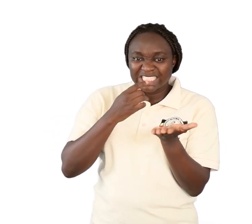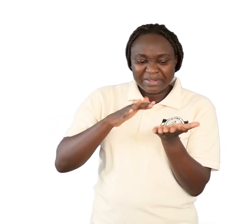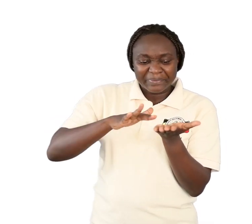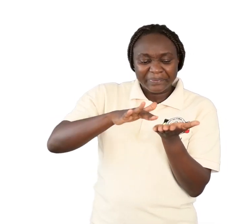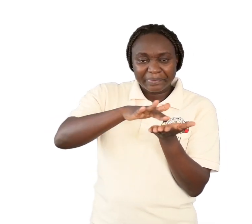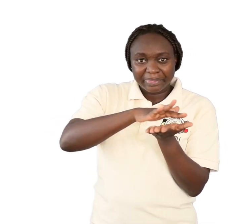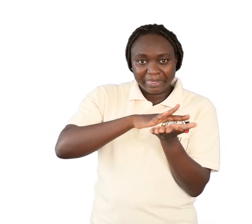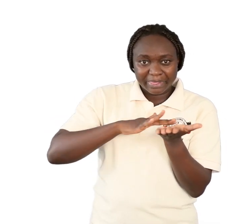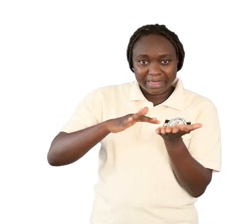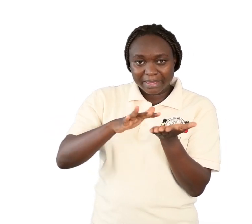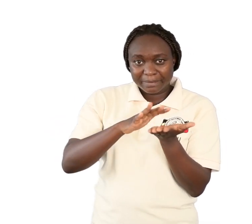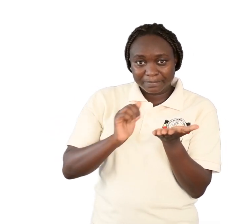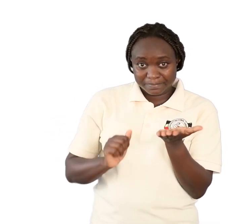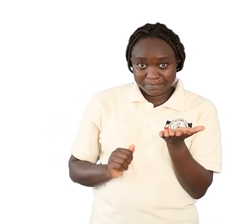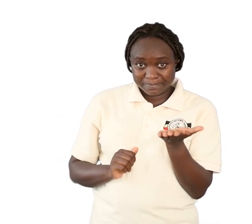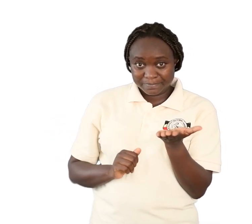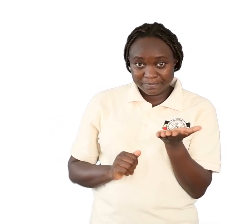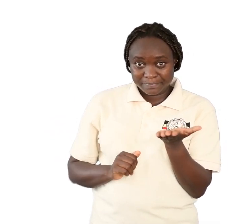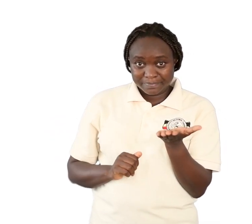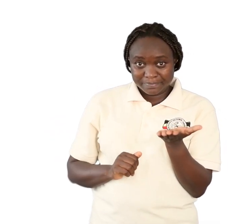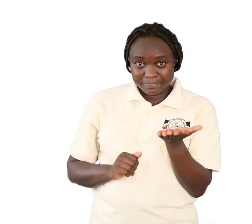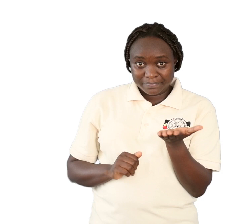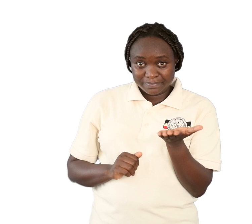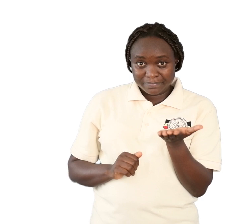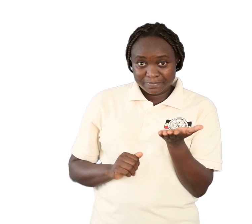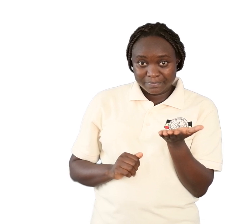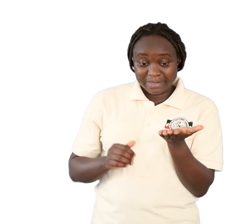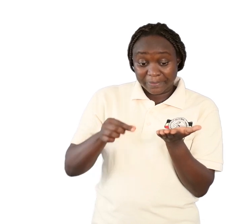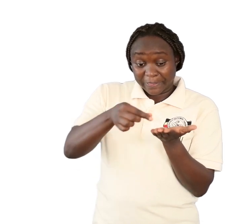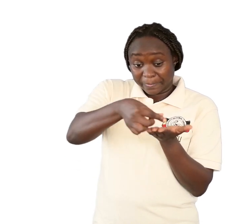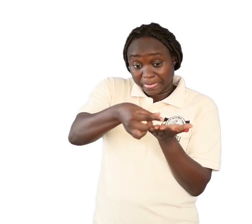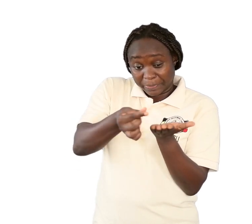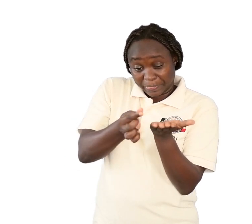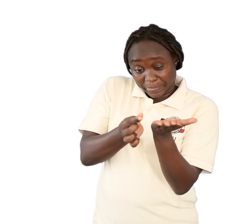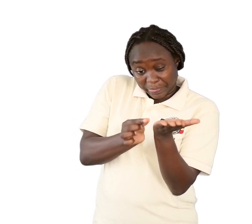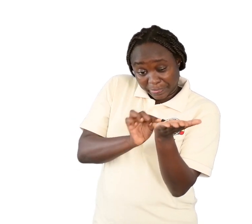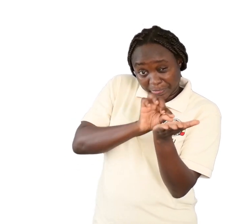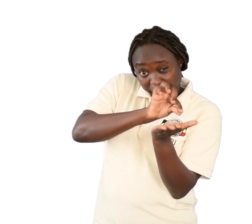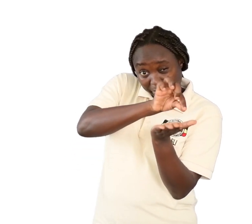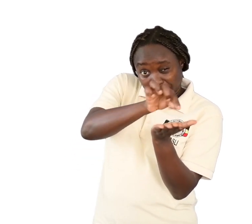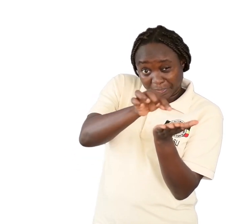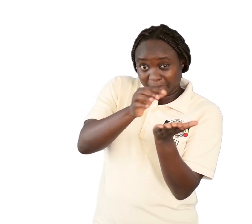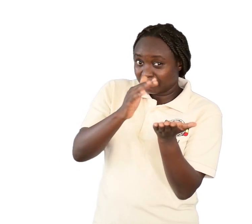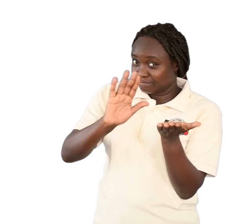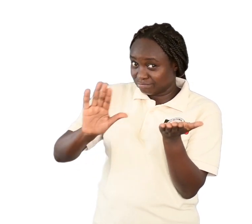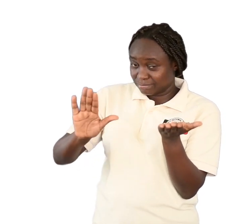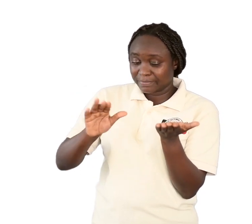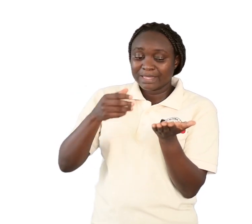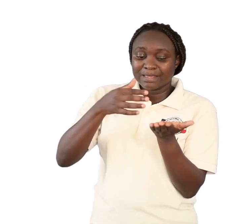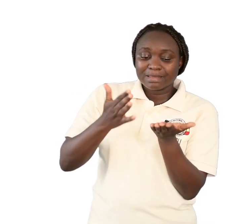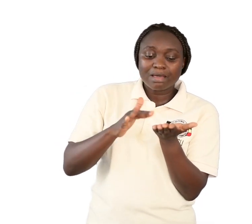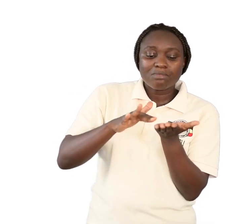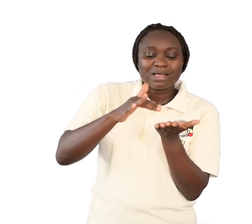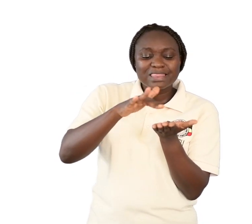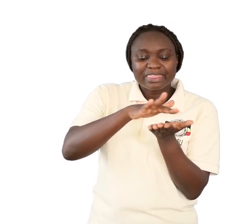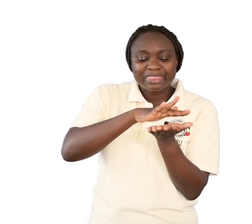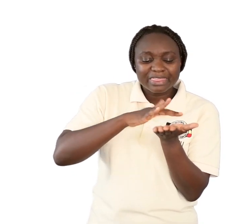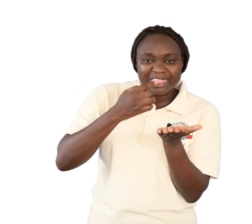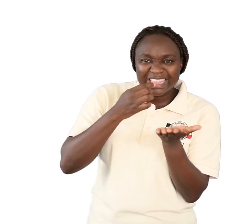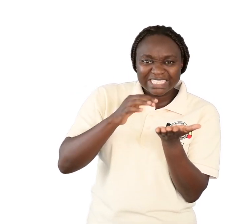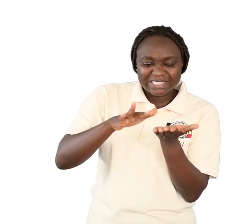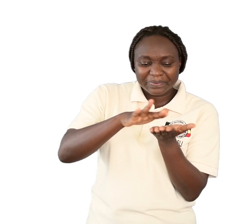this again? The layer surrounding the cytoplasm, which is the thinner outer layer, is called